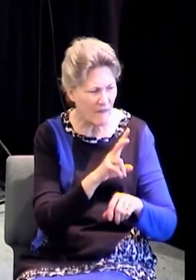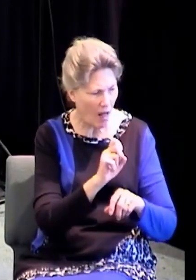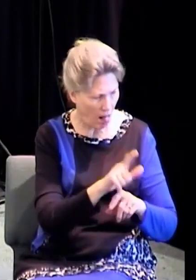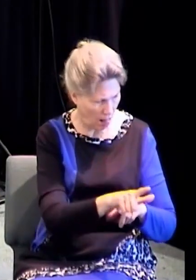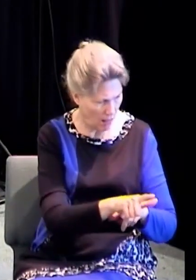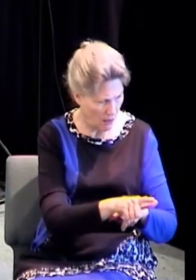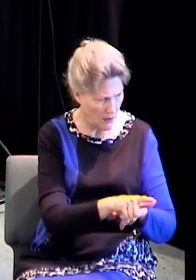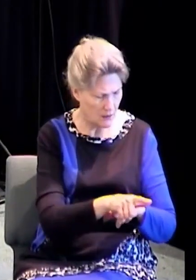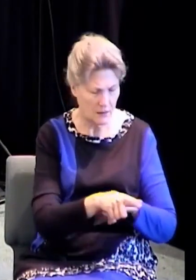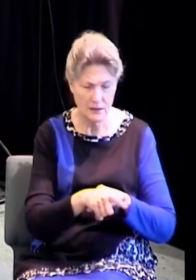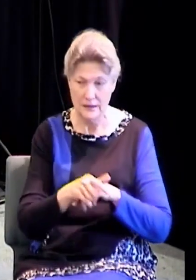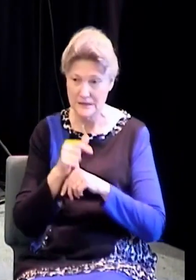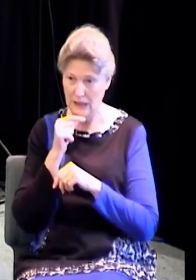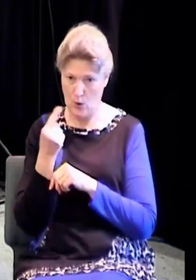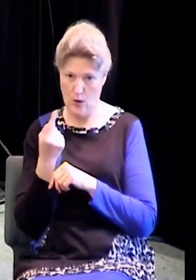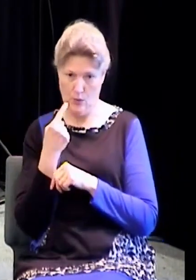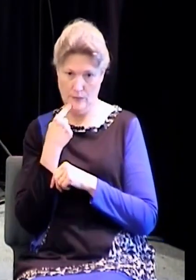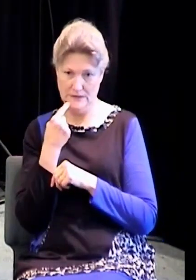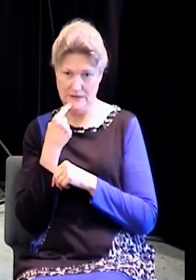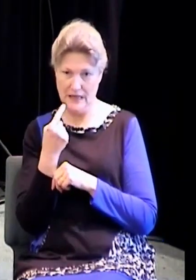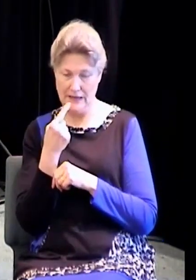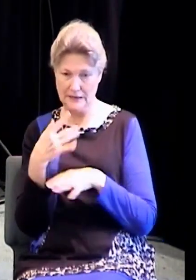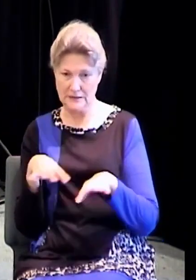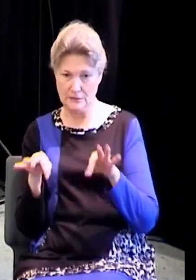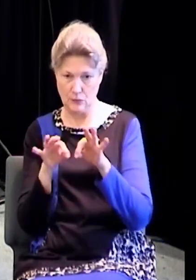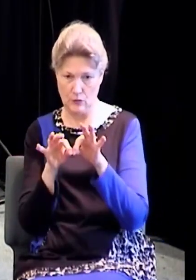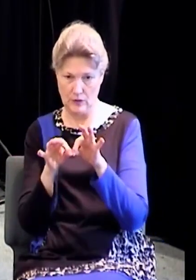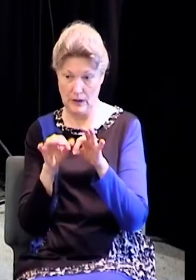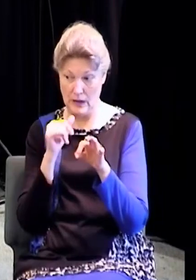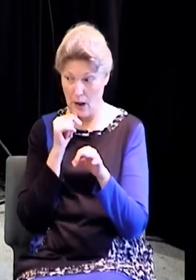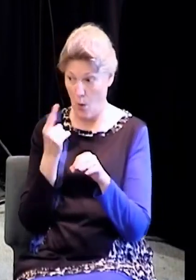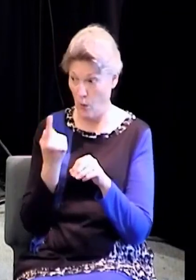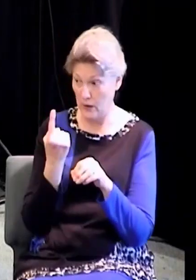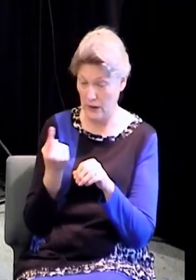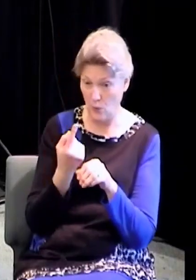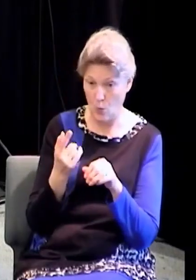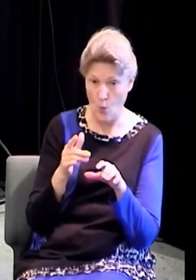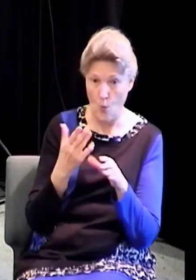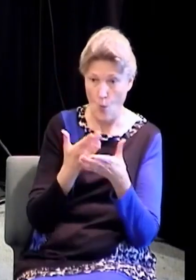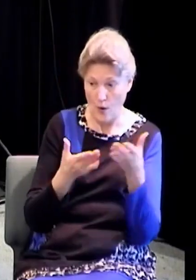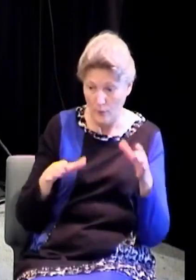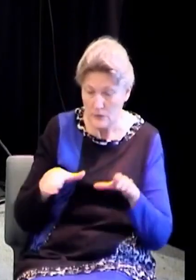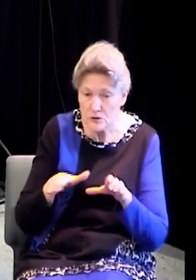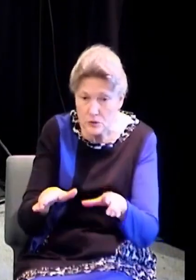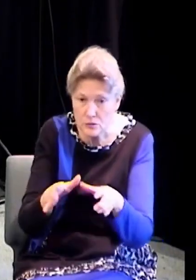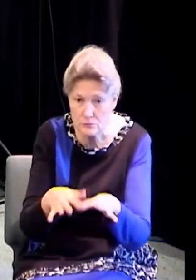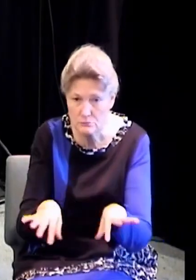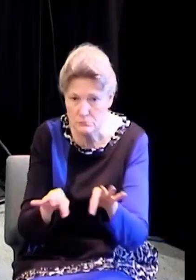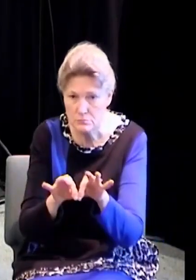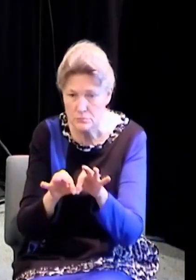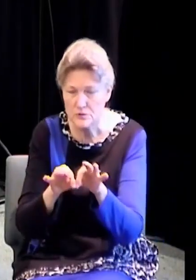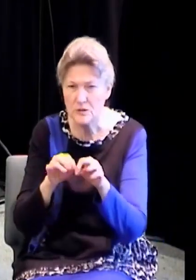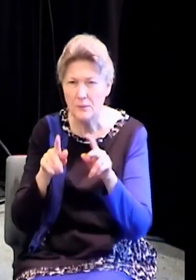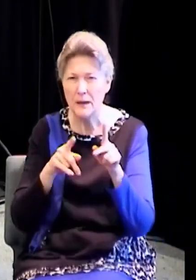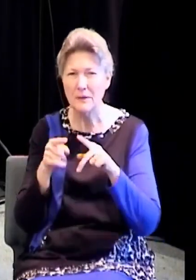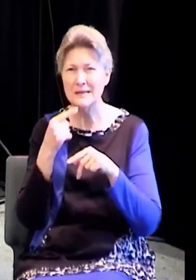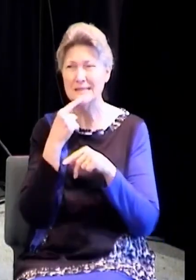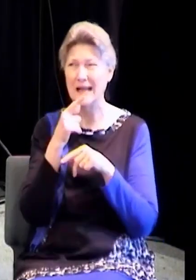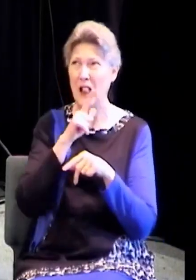just what we say that matters and it's not just what we do that matters because there were people that said, Lord, he said, you're